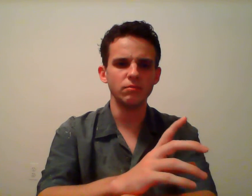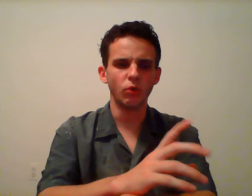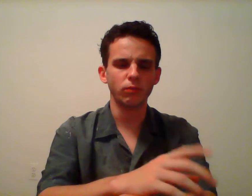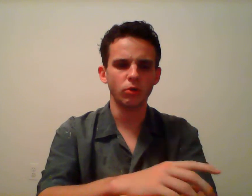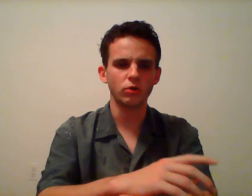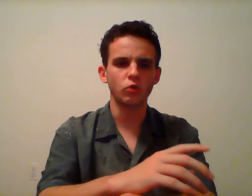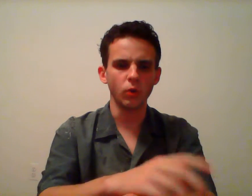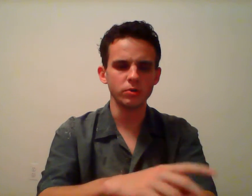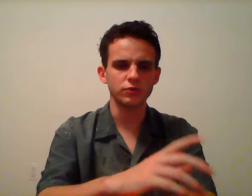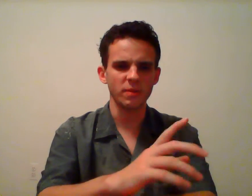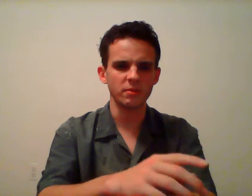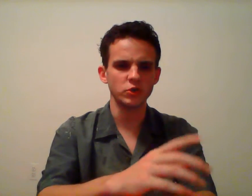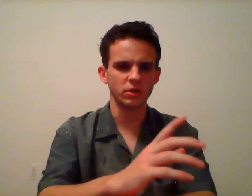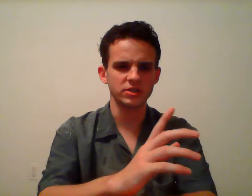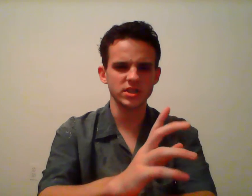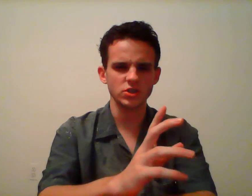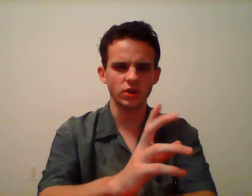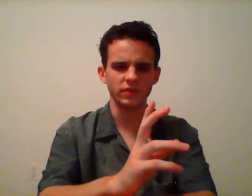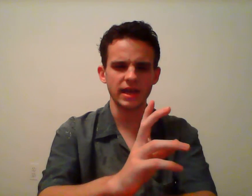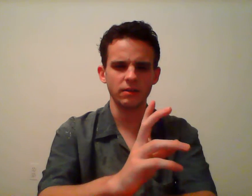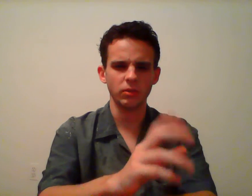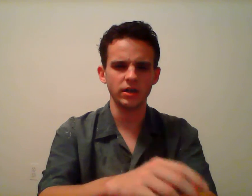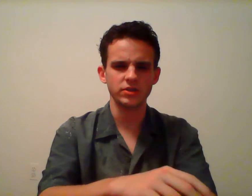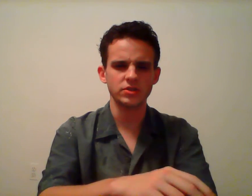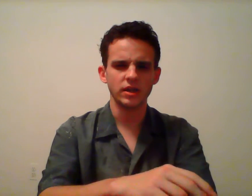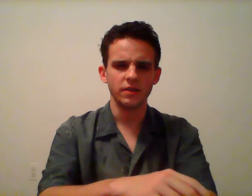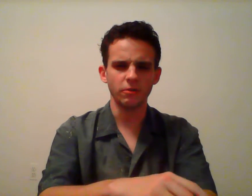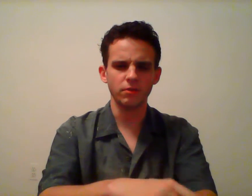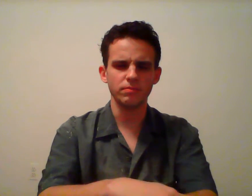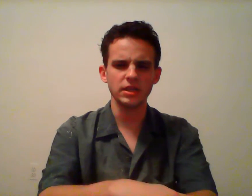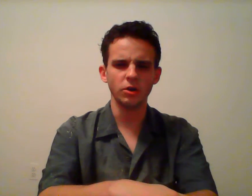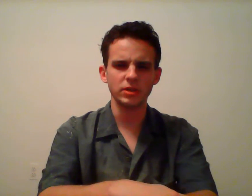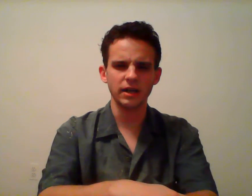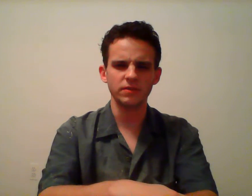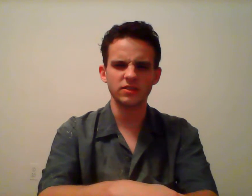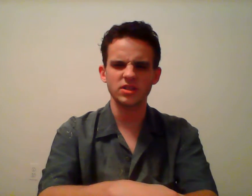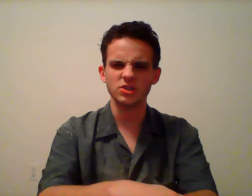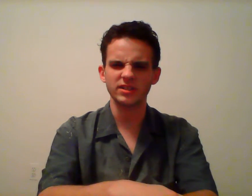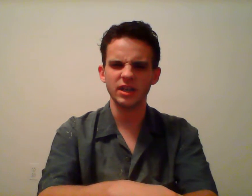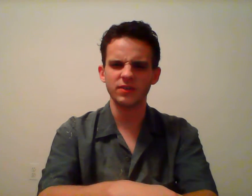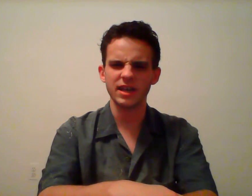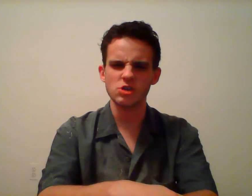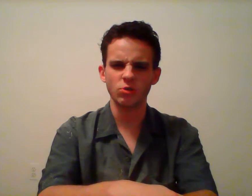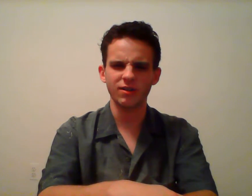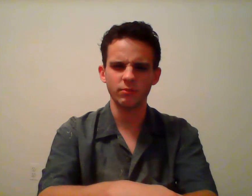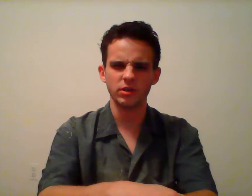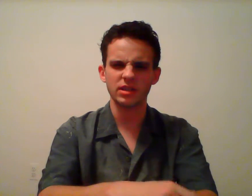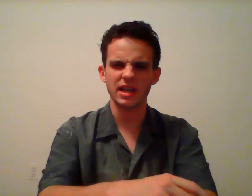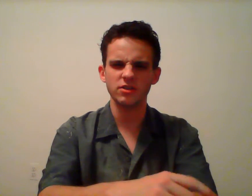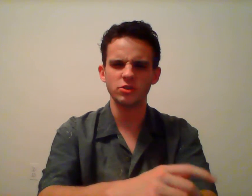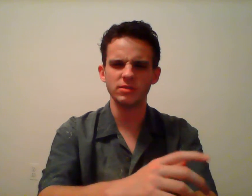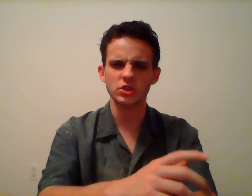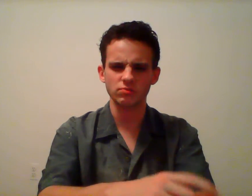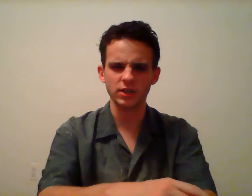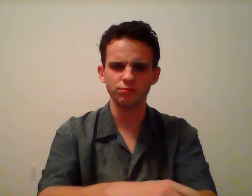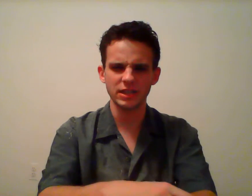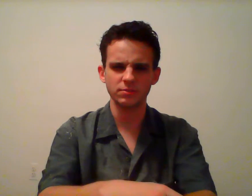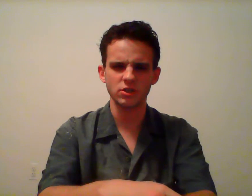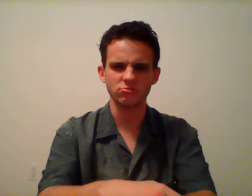more important quotes from the majority of decision on that was, there can be no doubt that such an identification requirement would tend to restrict freedom to